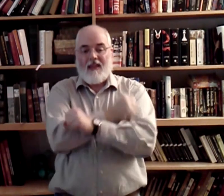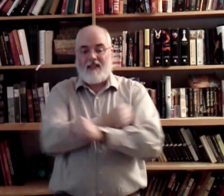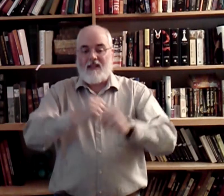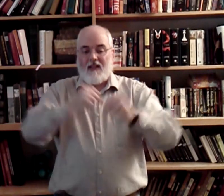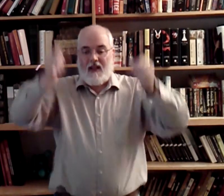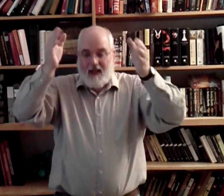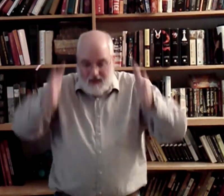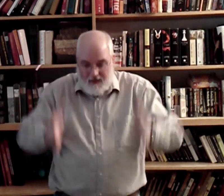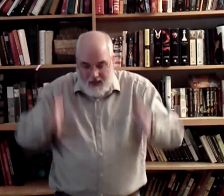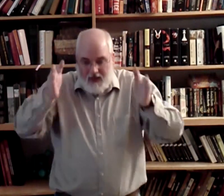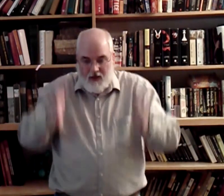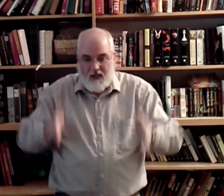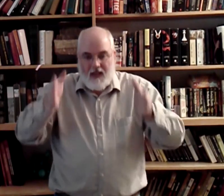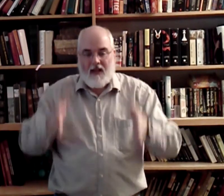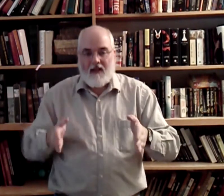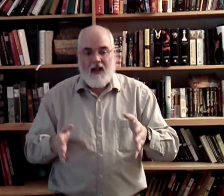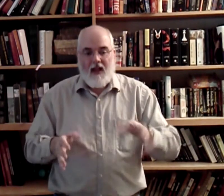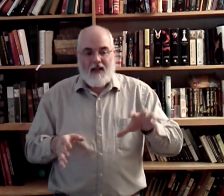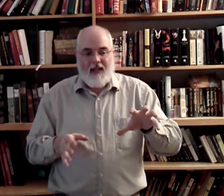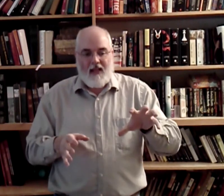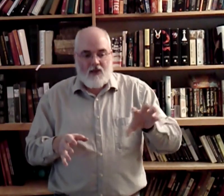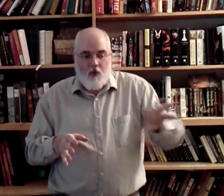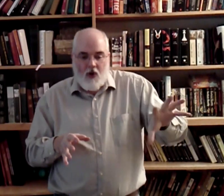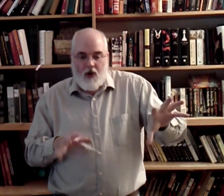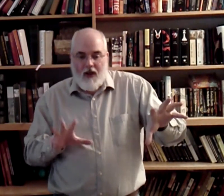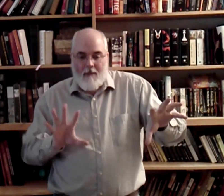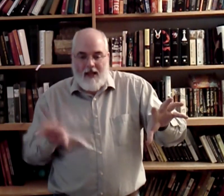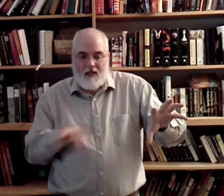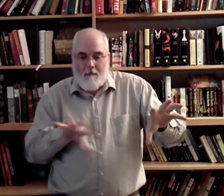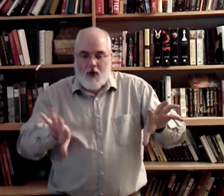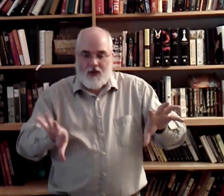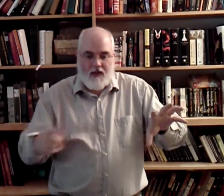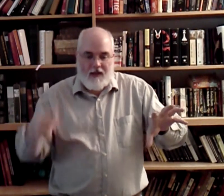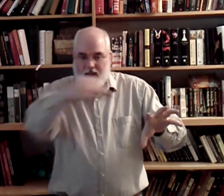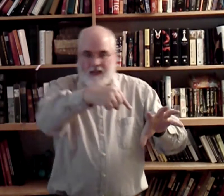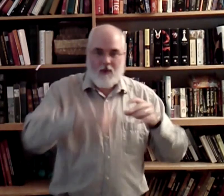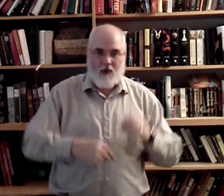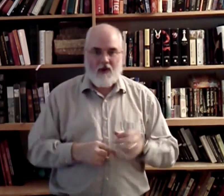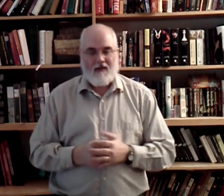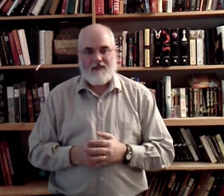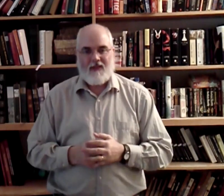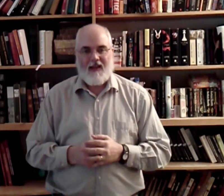This thing here at the end takes the word and makes a person that does that word. Okay?